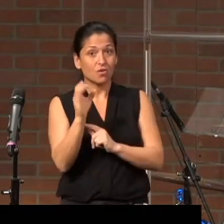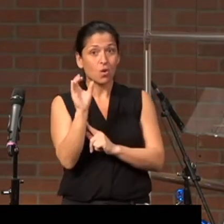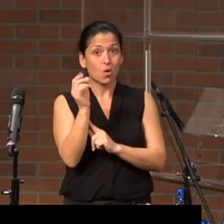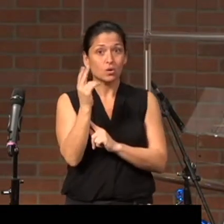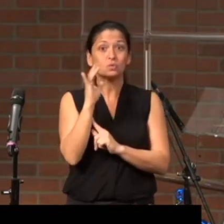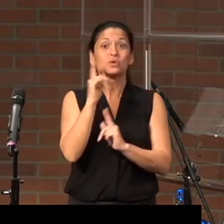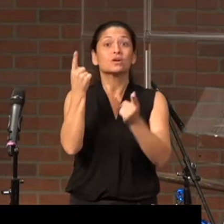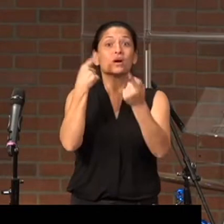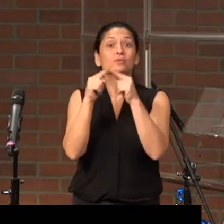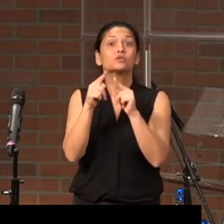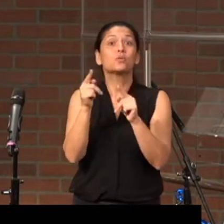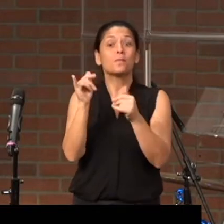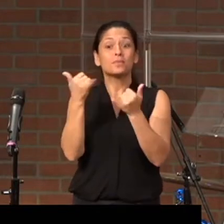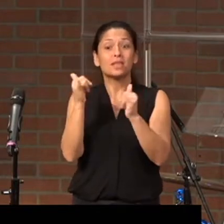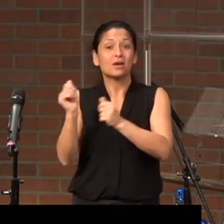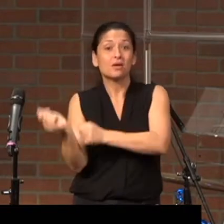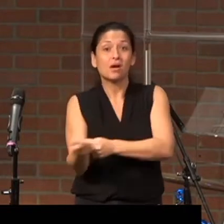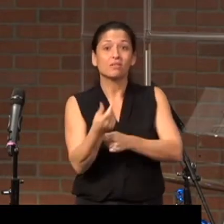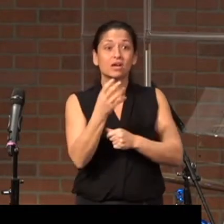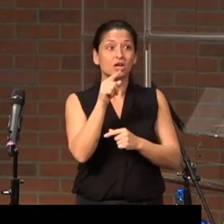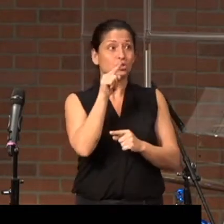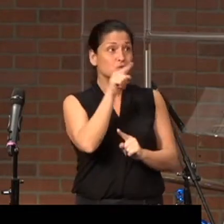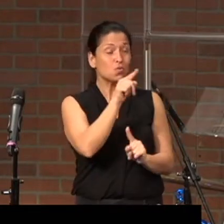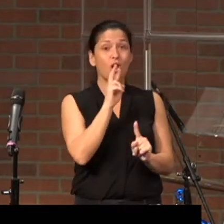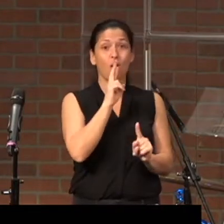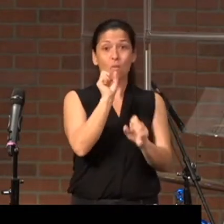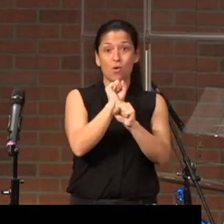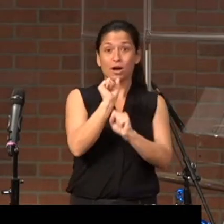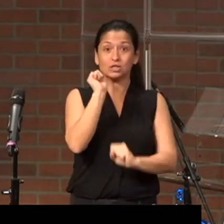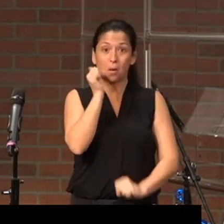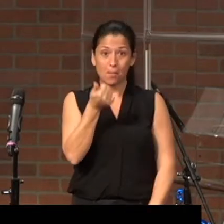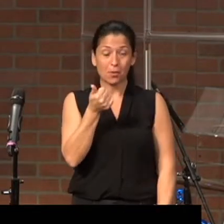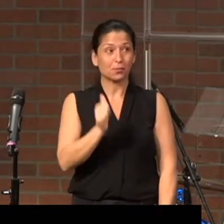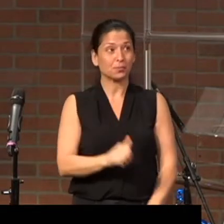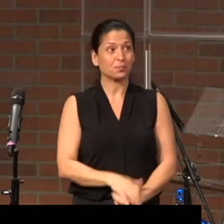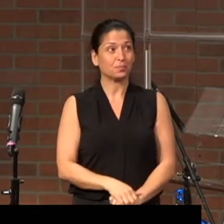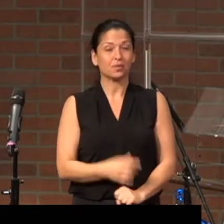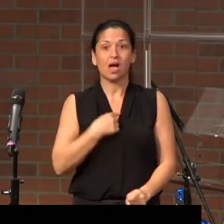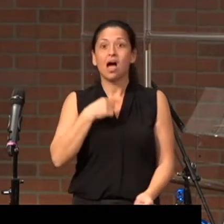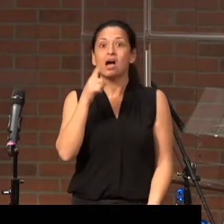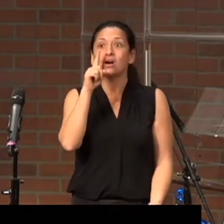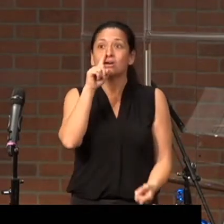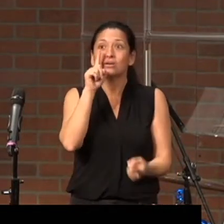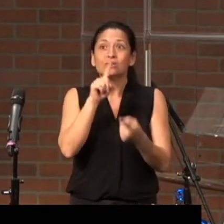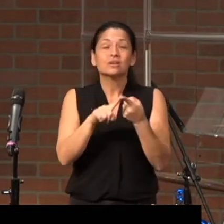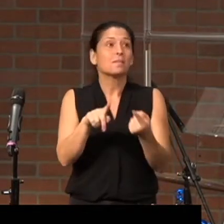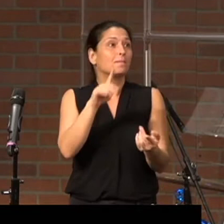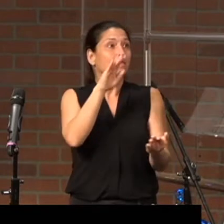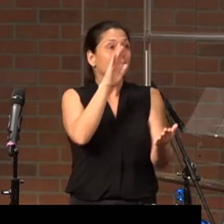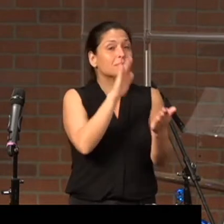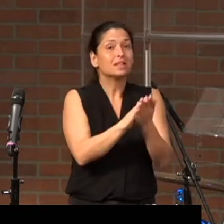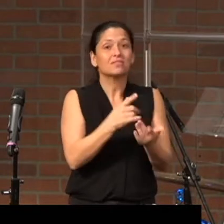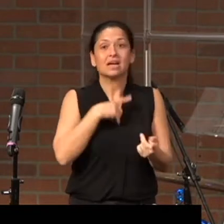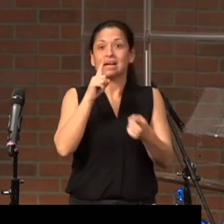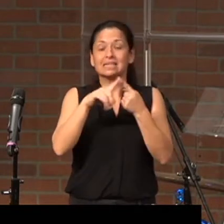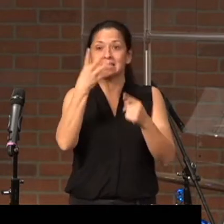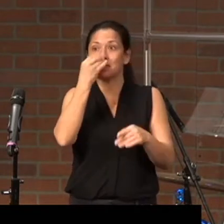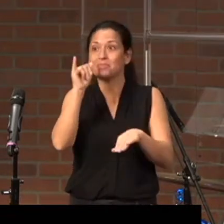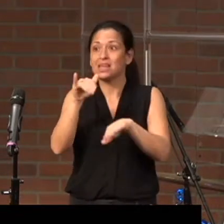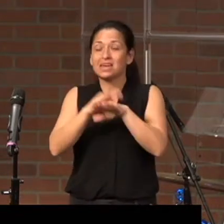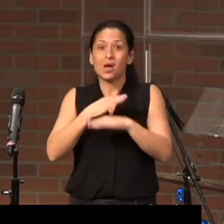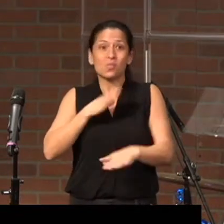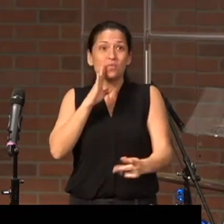to play golf. And you are working tomorrow. I could not believe it. Couldn't sleep that night. I'm going to meet